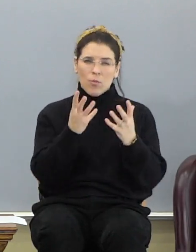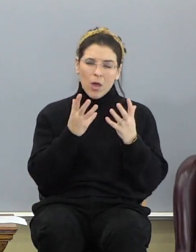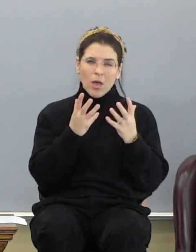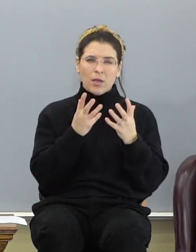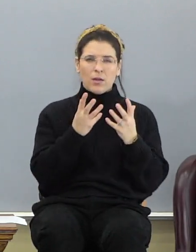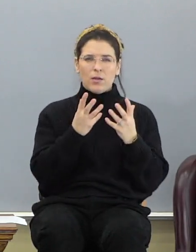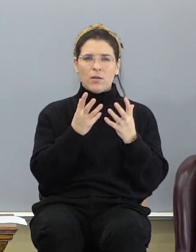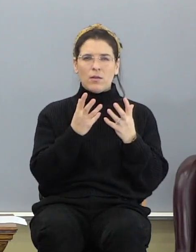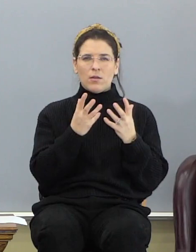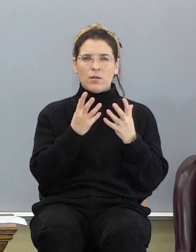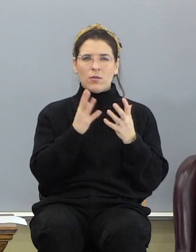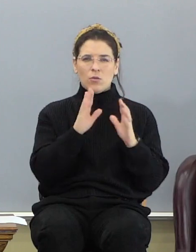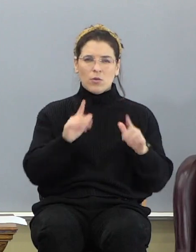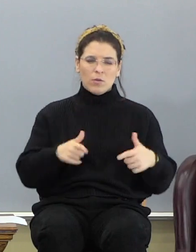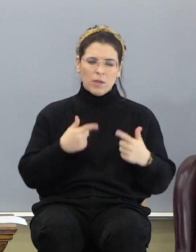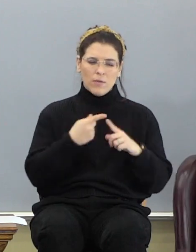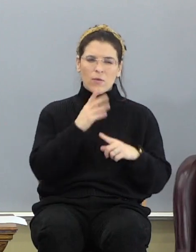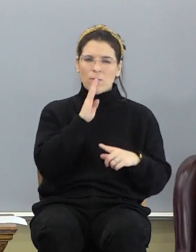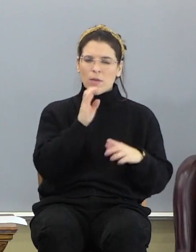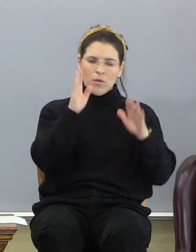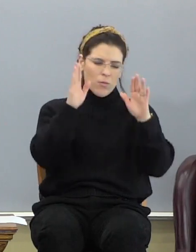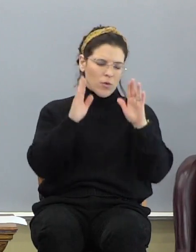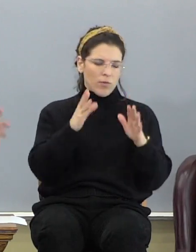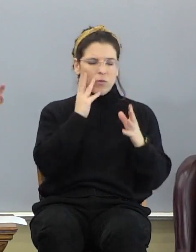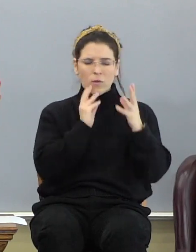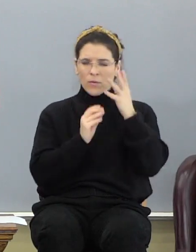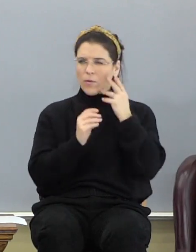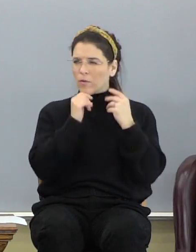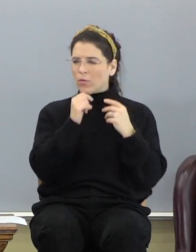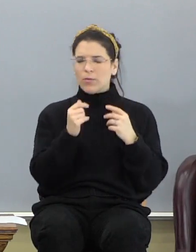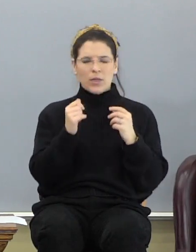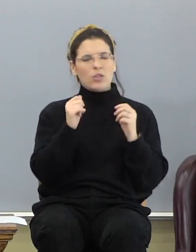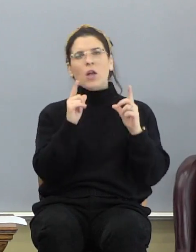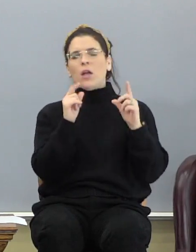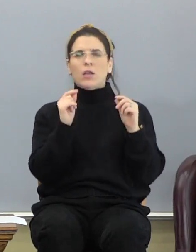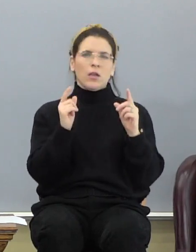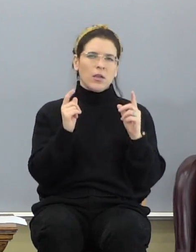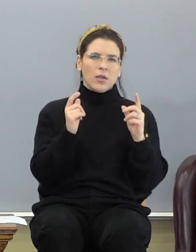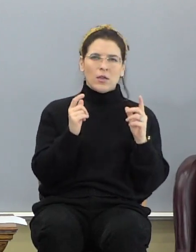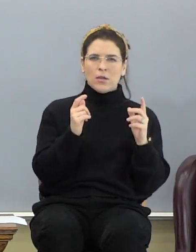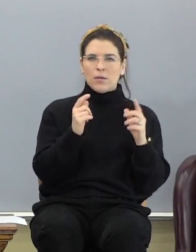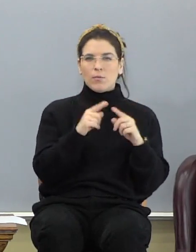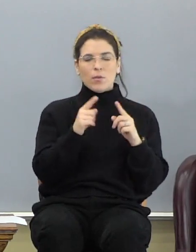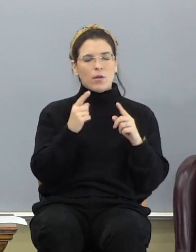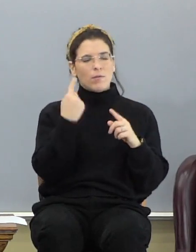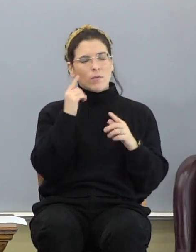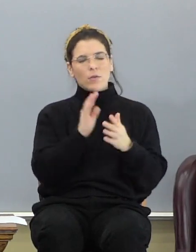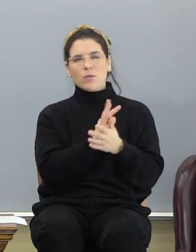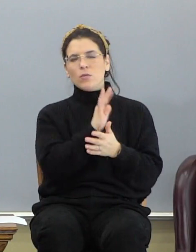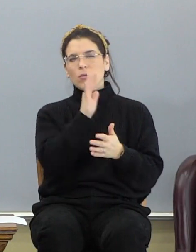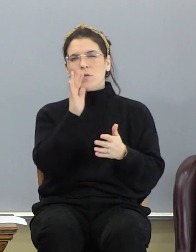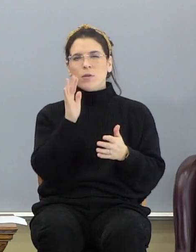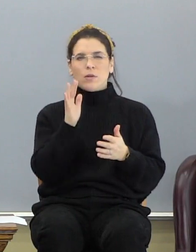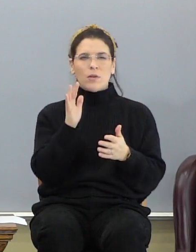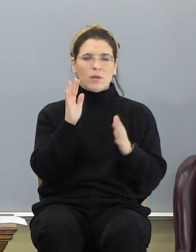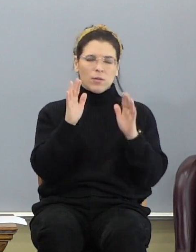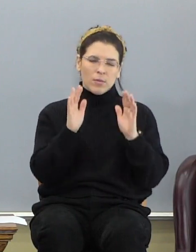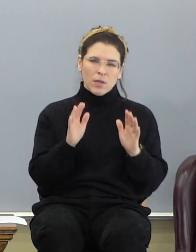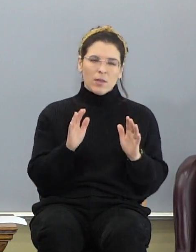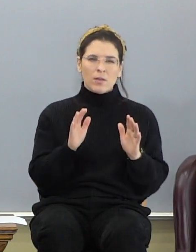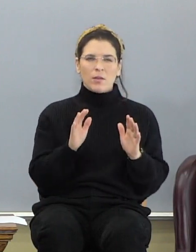A wonderful experience. And it won't be shocking, except for its glory and its splendor.